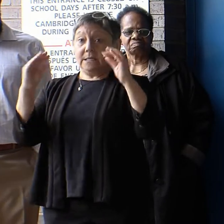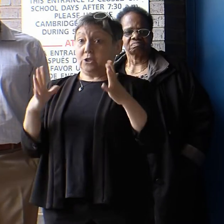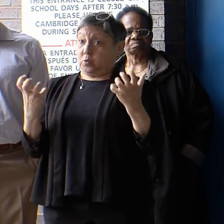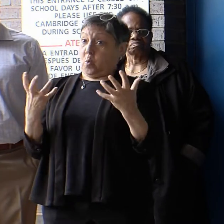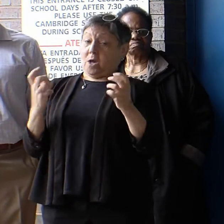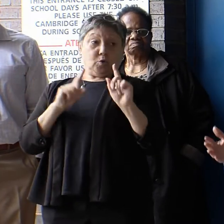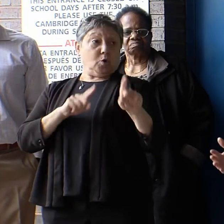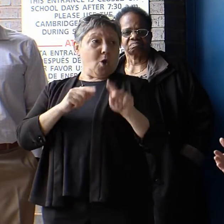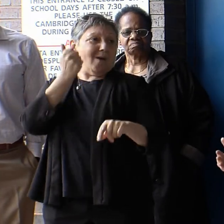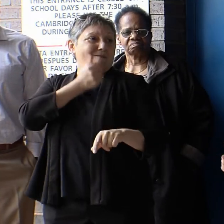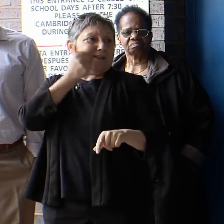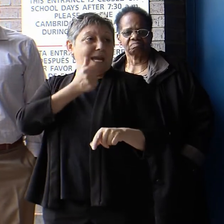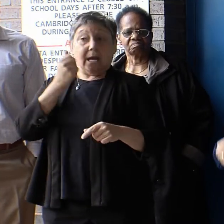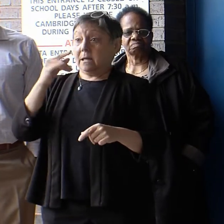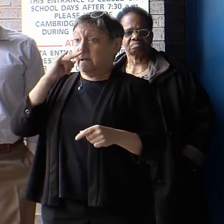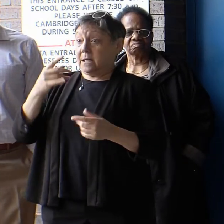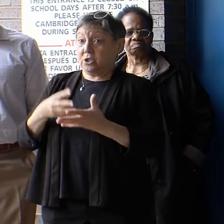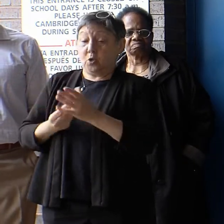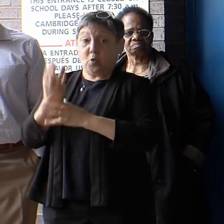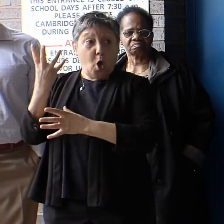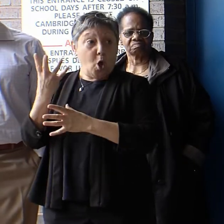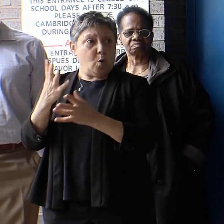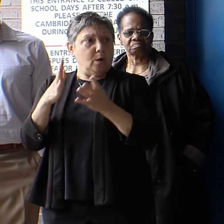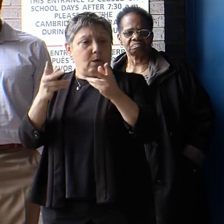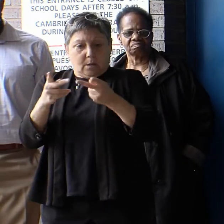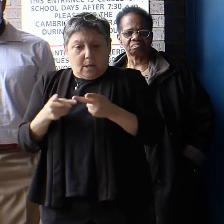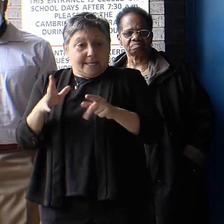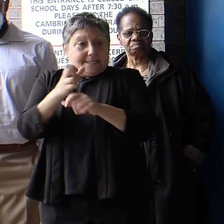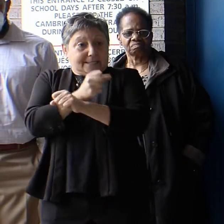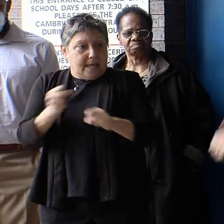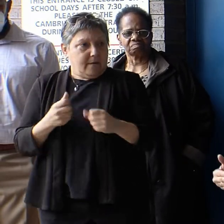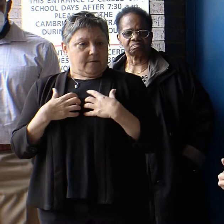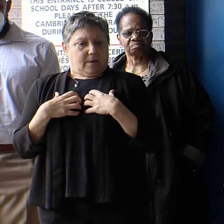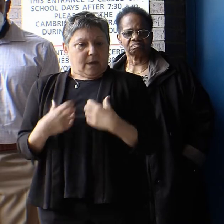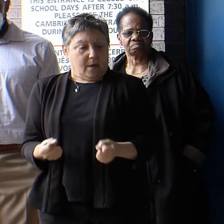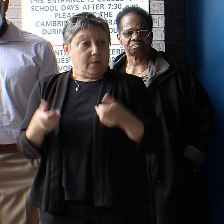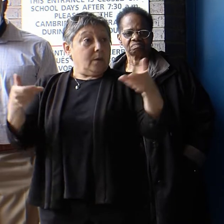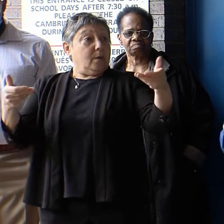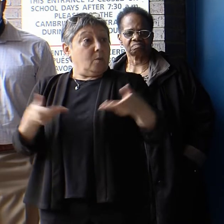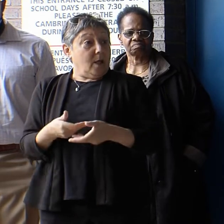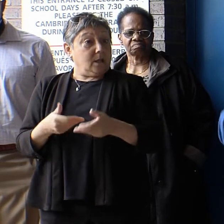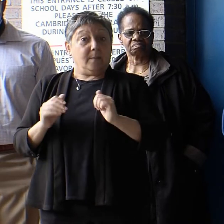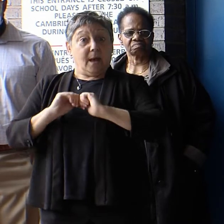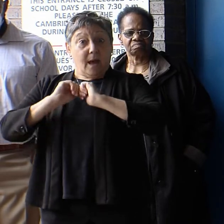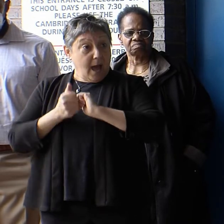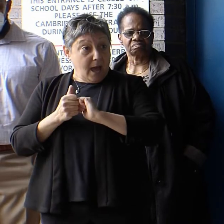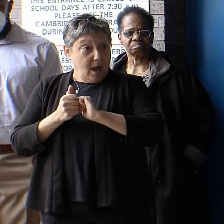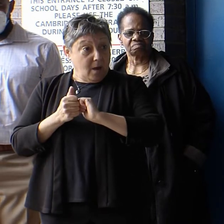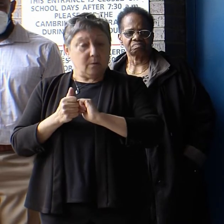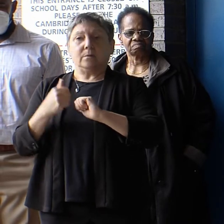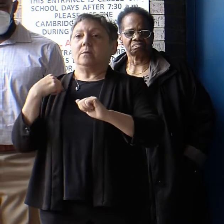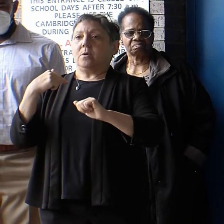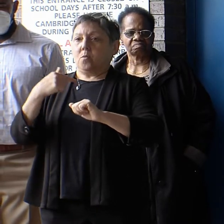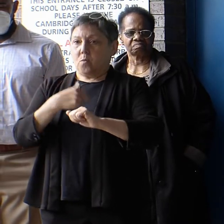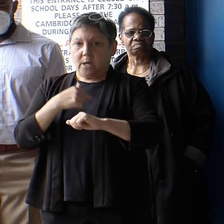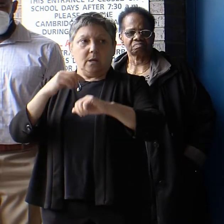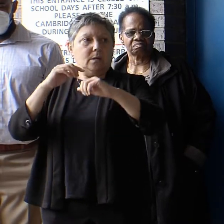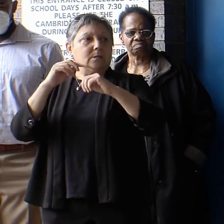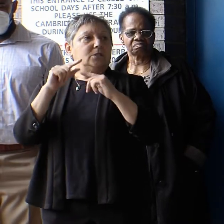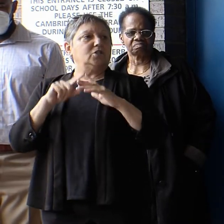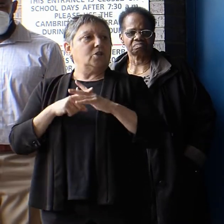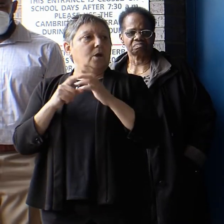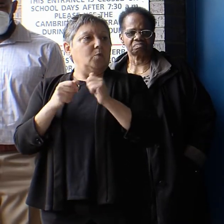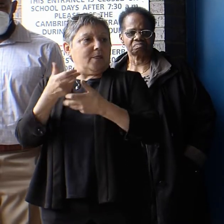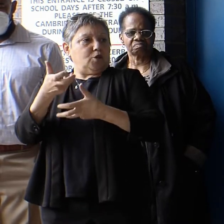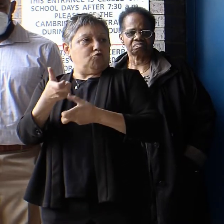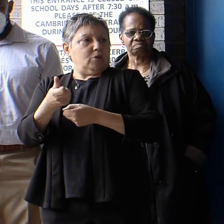work and kids thrive, places that are safe and healthy and welcoming, is that we create trust. And